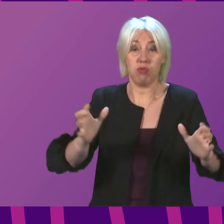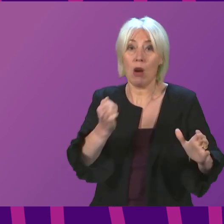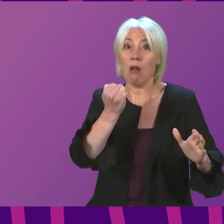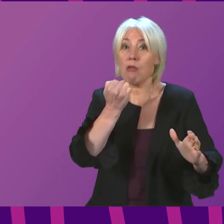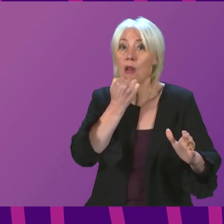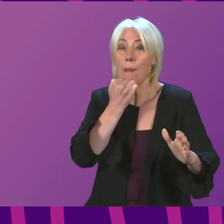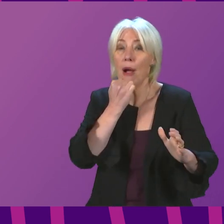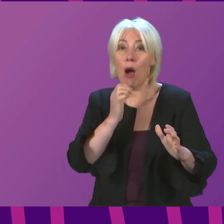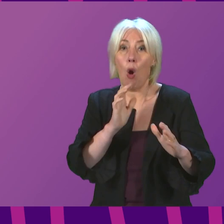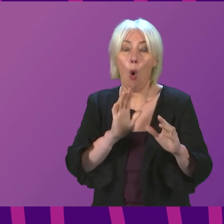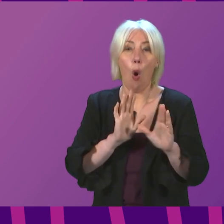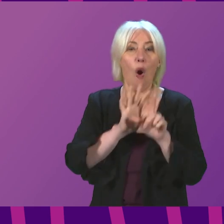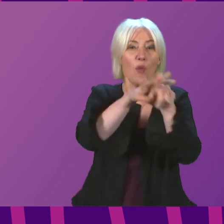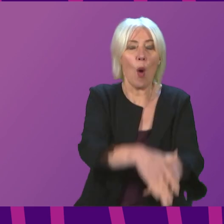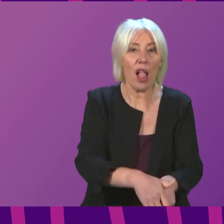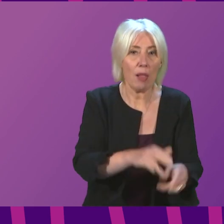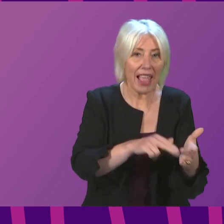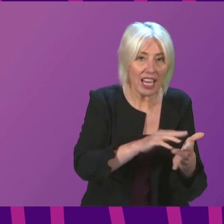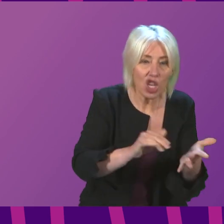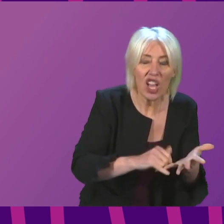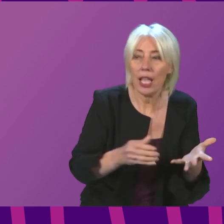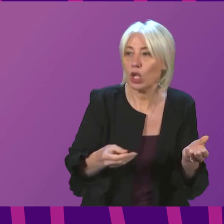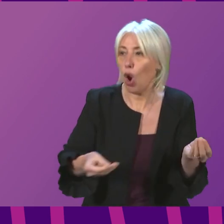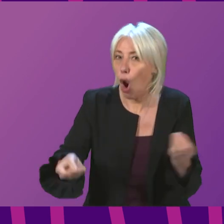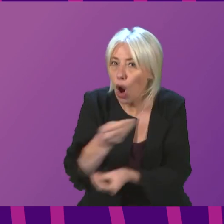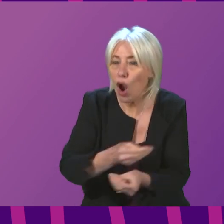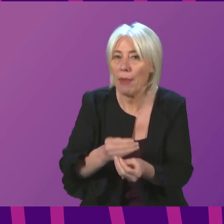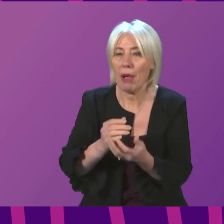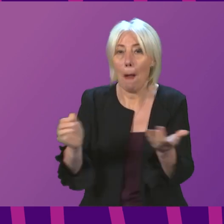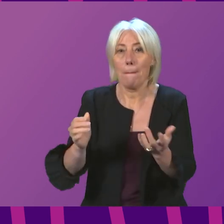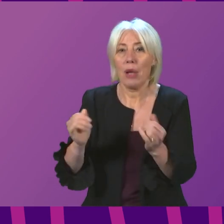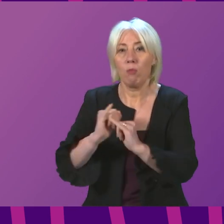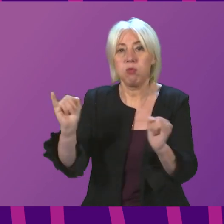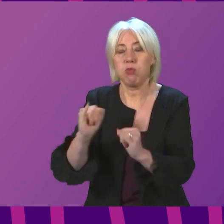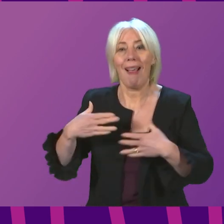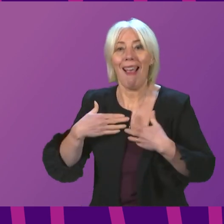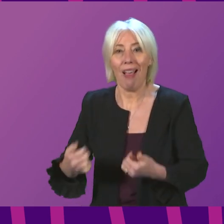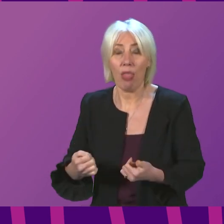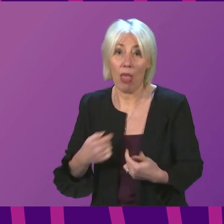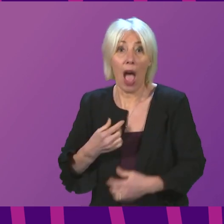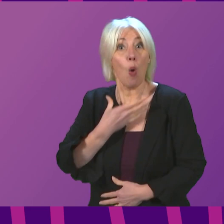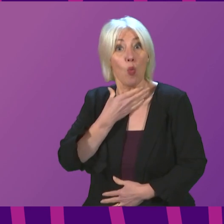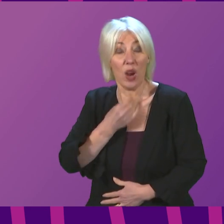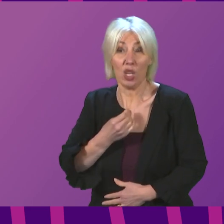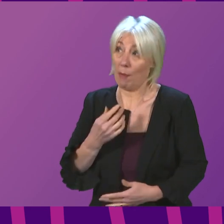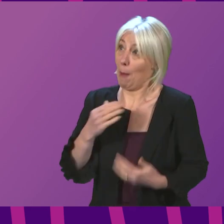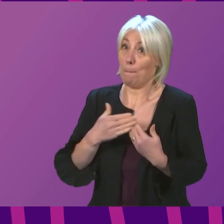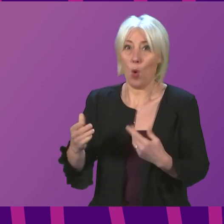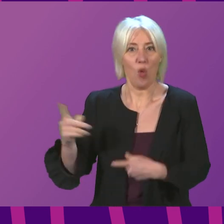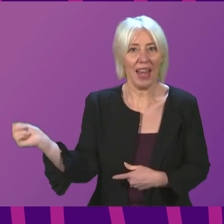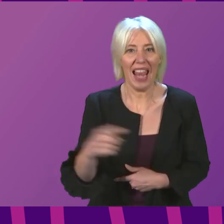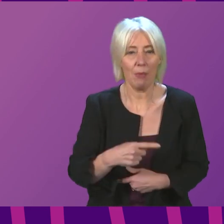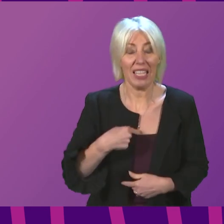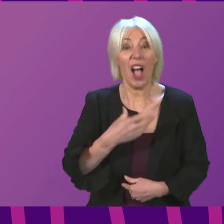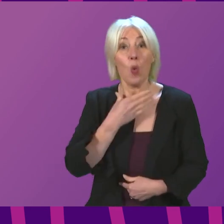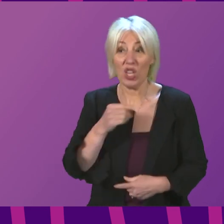to overwhelm the economy, the NHS and cause serious health harm. I wish, possibly more than anybody in this Parliament, that these